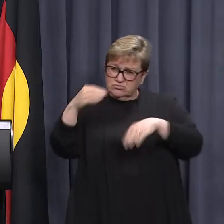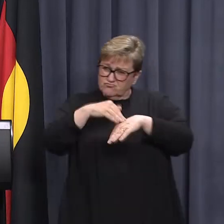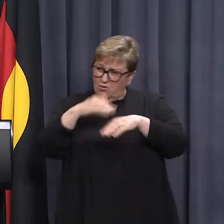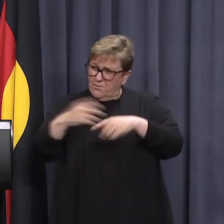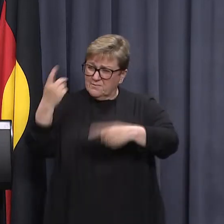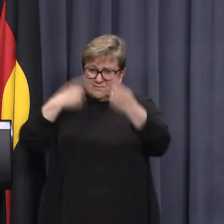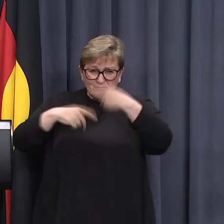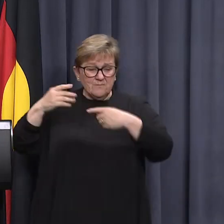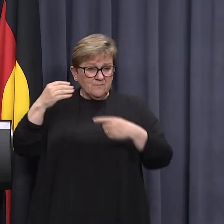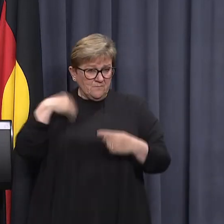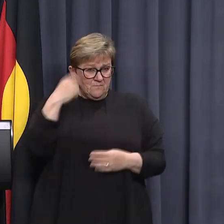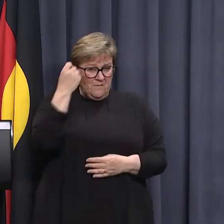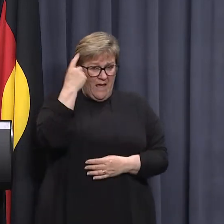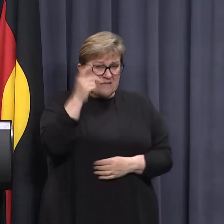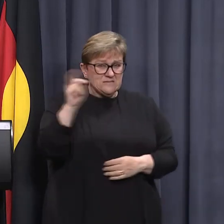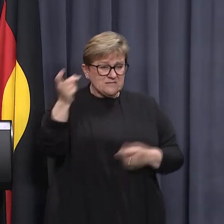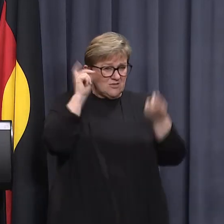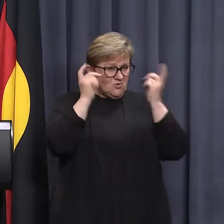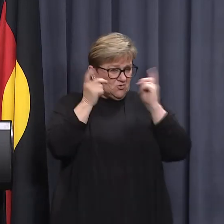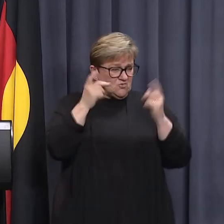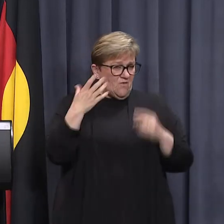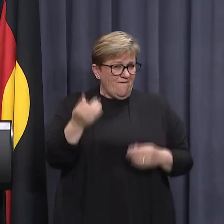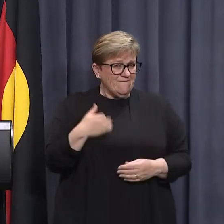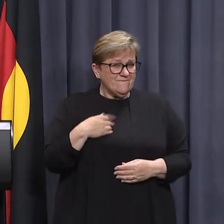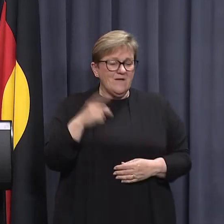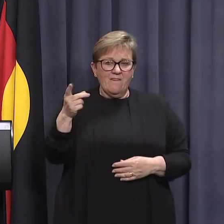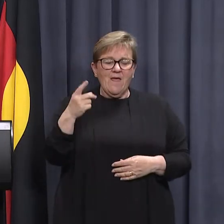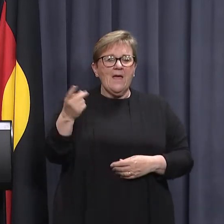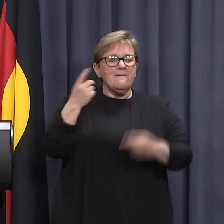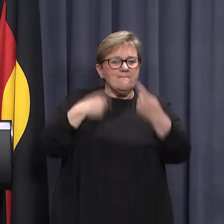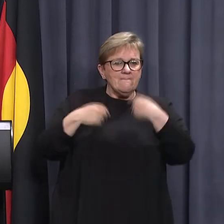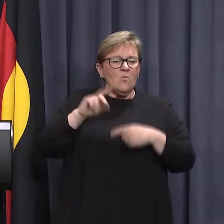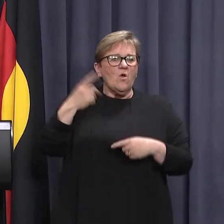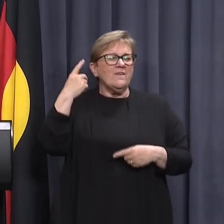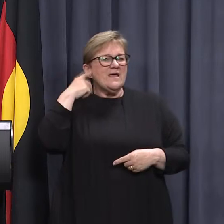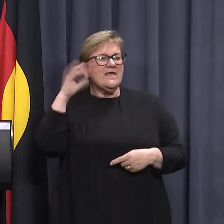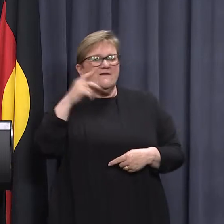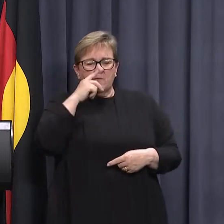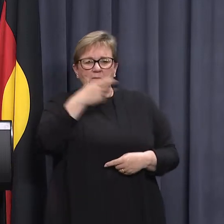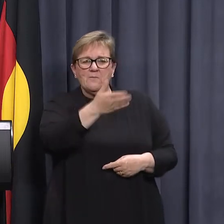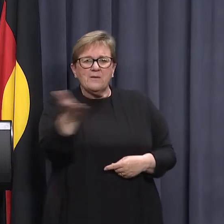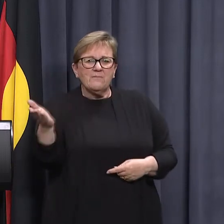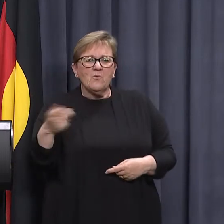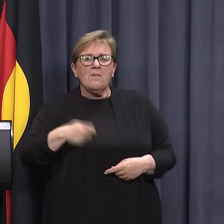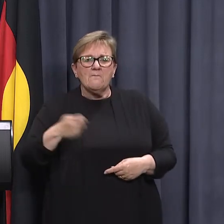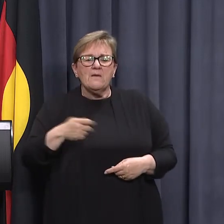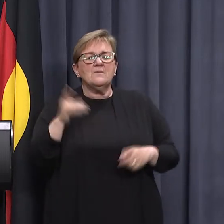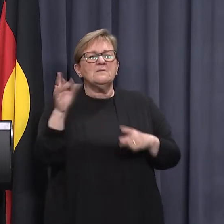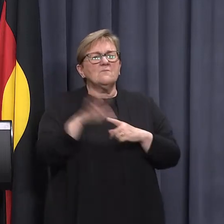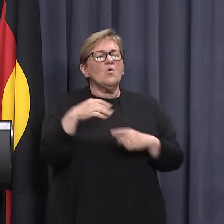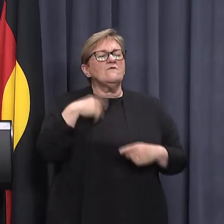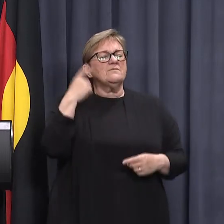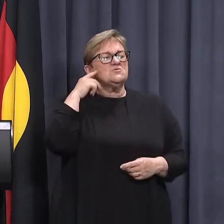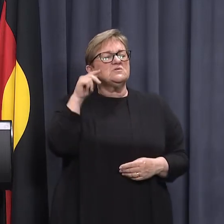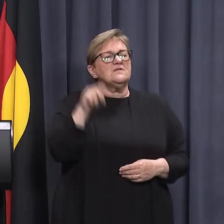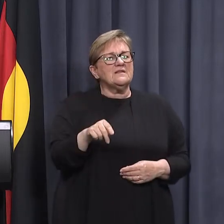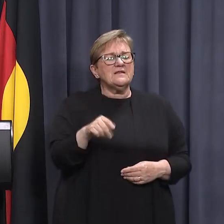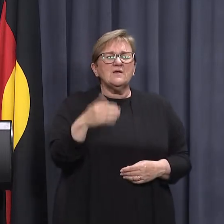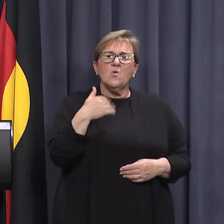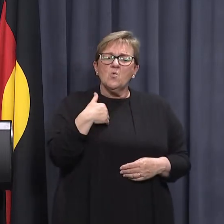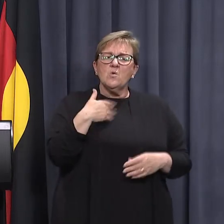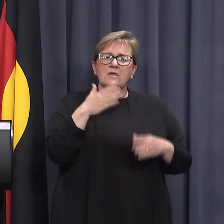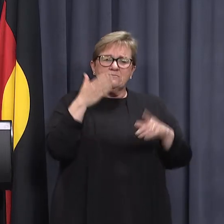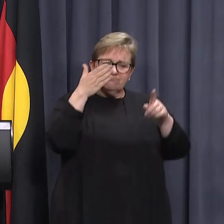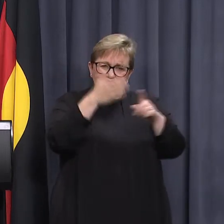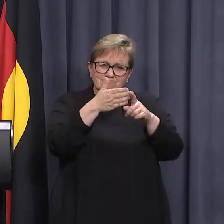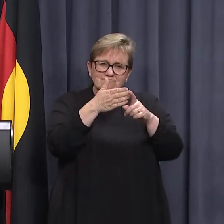I understand the concerns and they're feeding back what they're hearing from their members and that's really important for us to hear. But we are